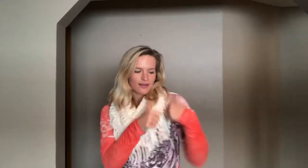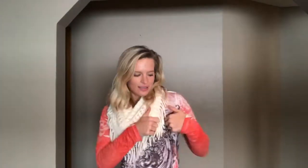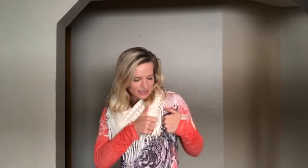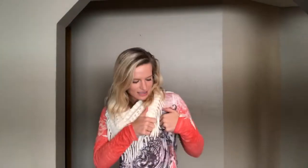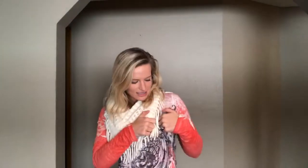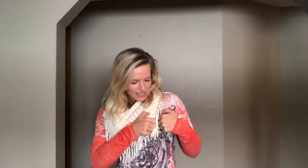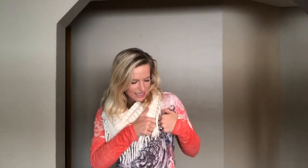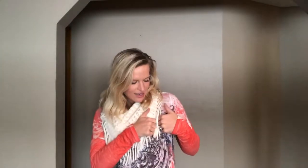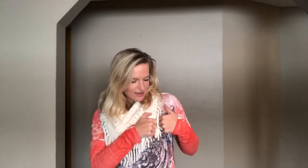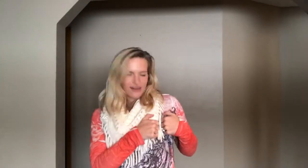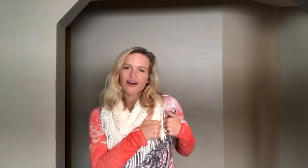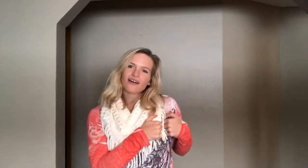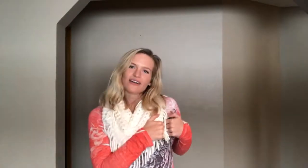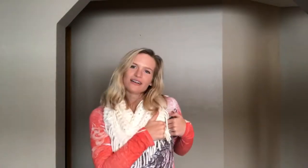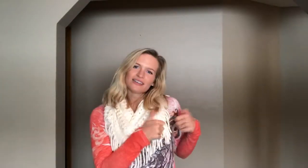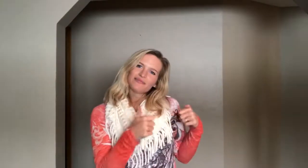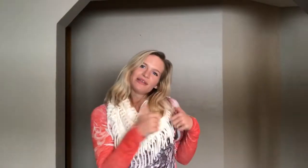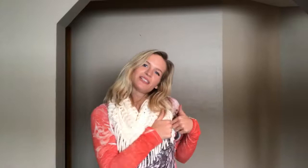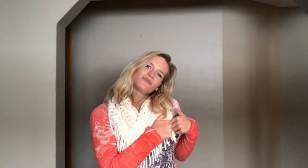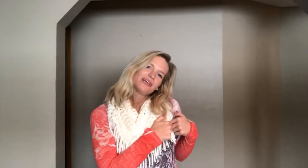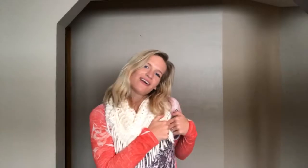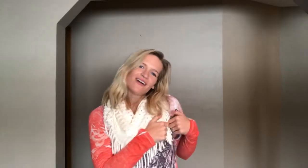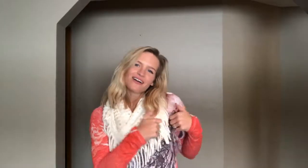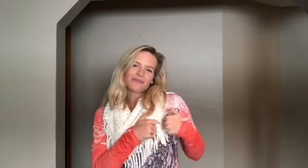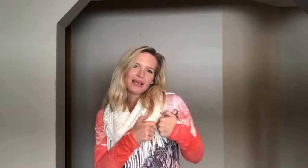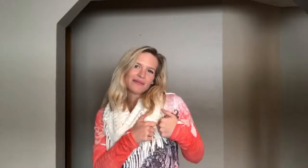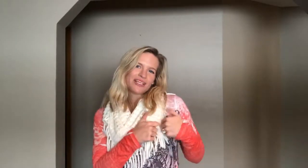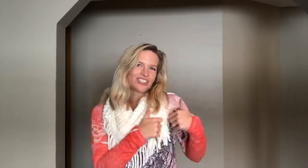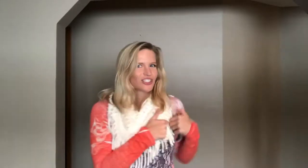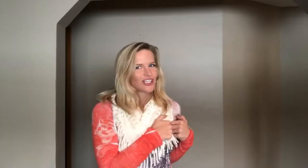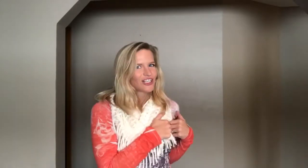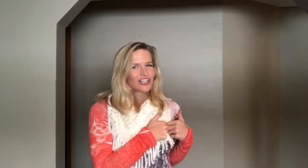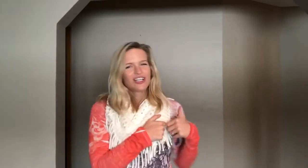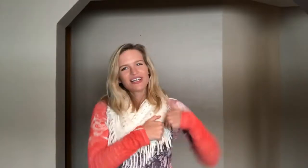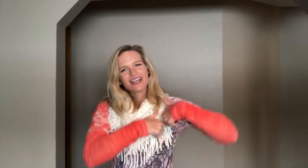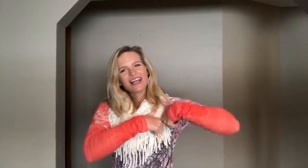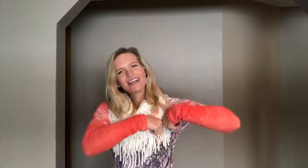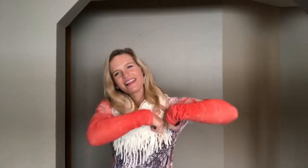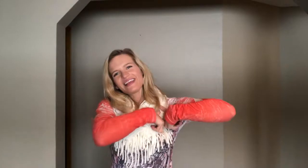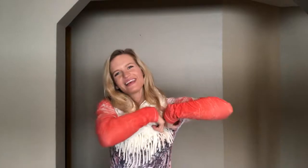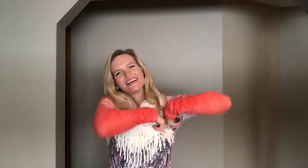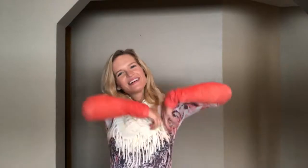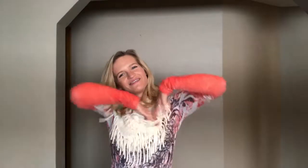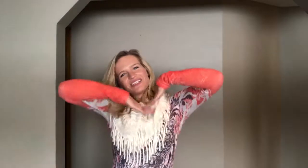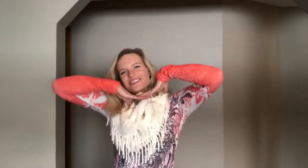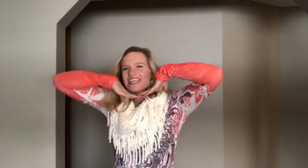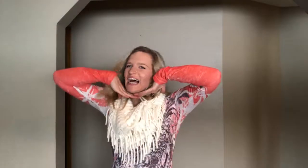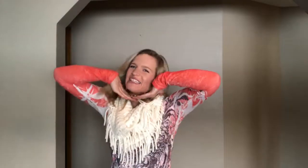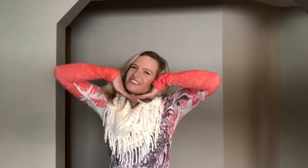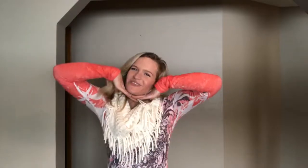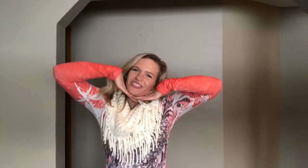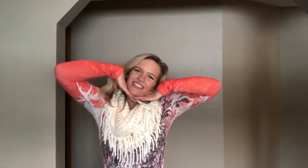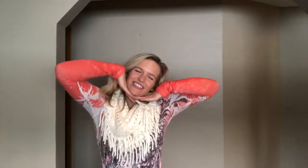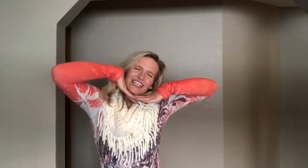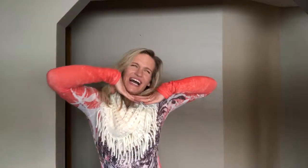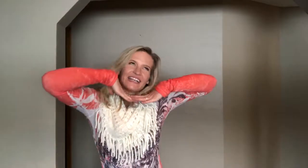This is like a little heart. And you mean sweetheart. Baby. Sugar. Anything of those kind words. Kind